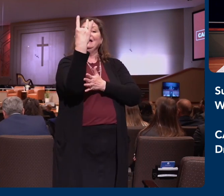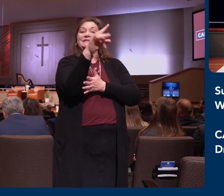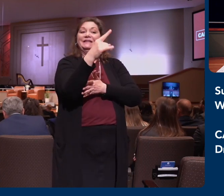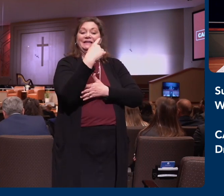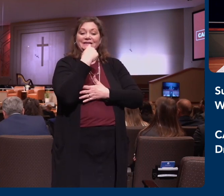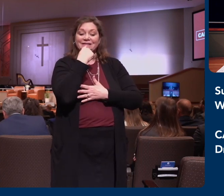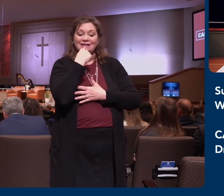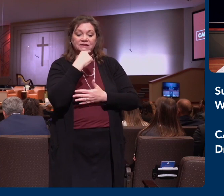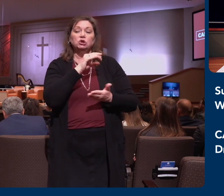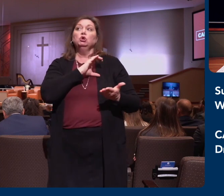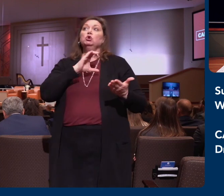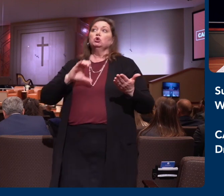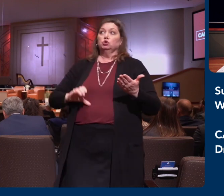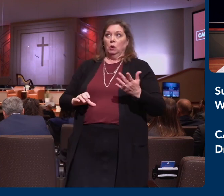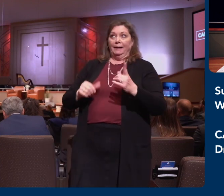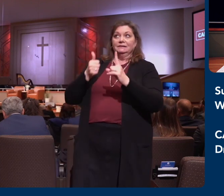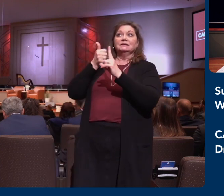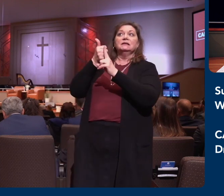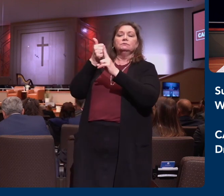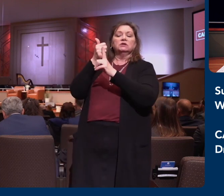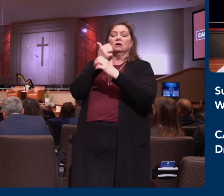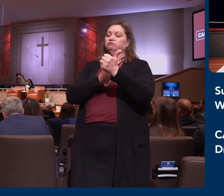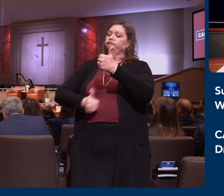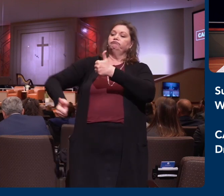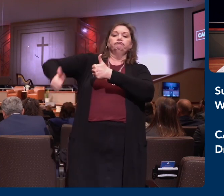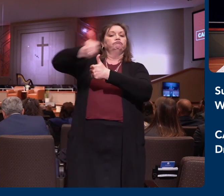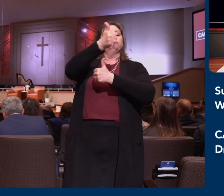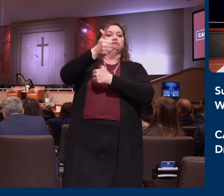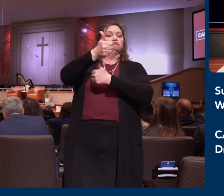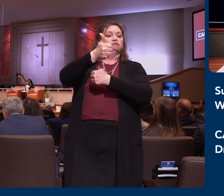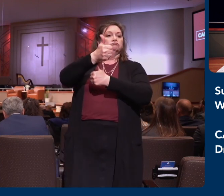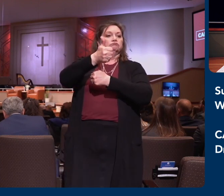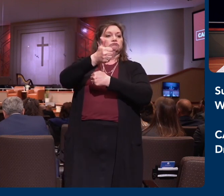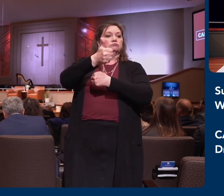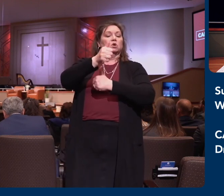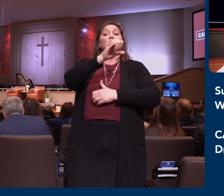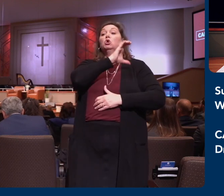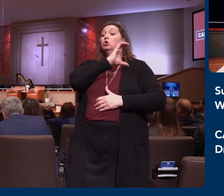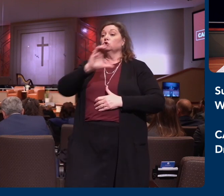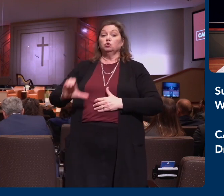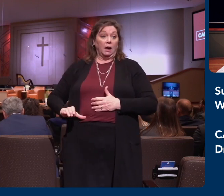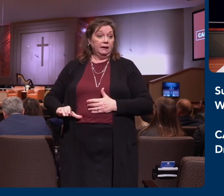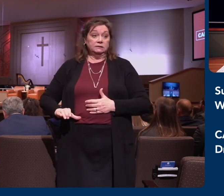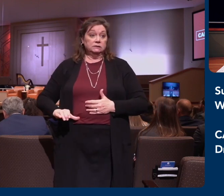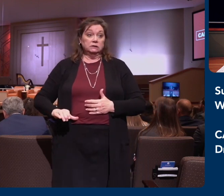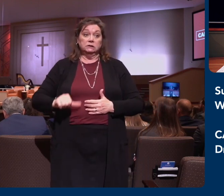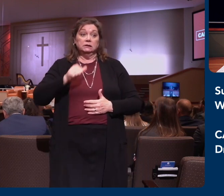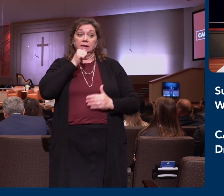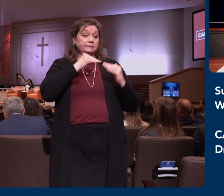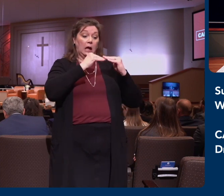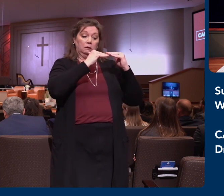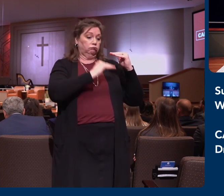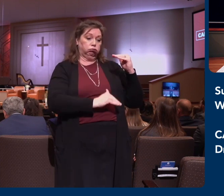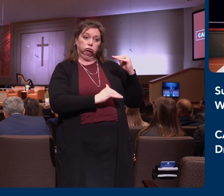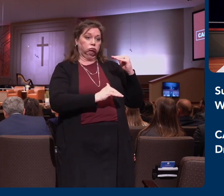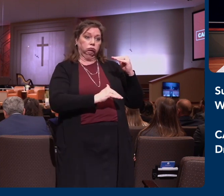Christ is to have preeminence. Can I say that again? That Christ is not to have prominence, but Christ is to have